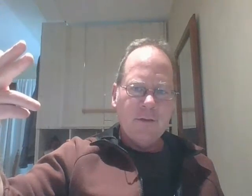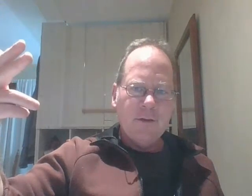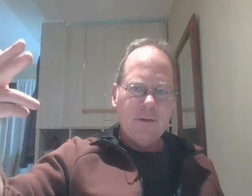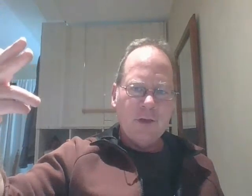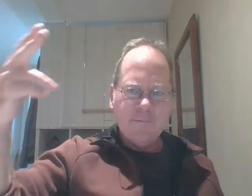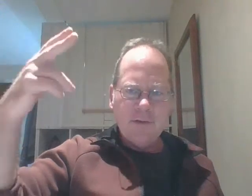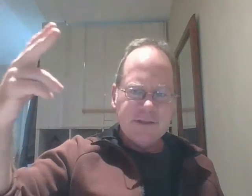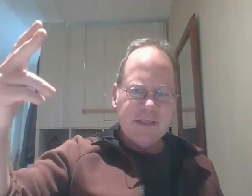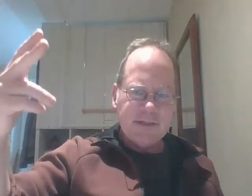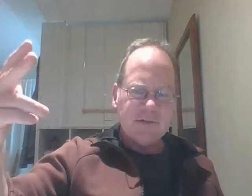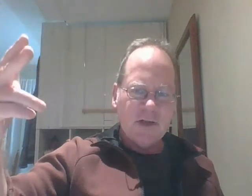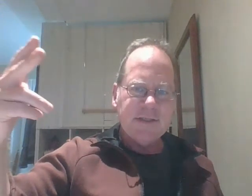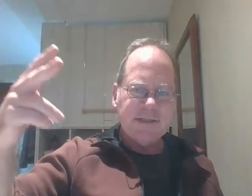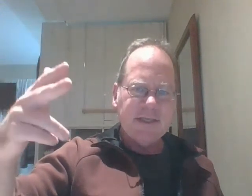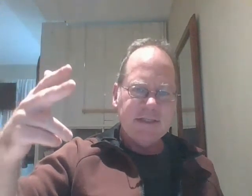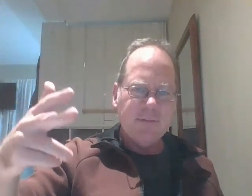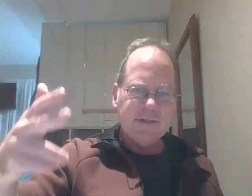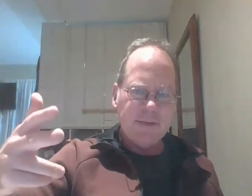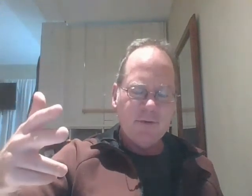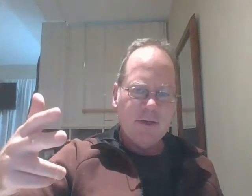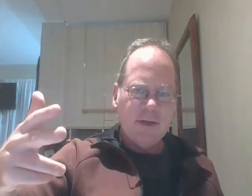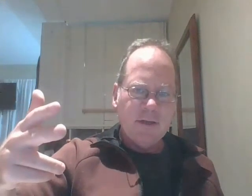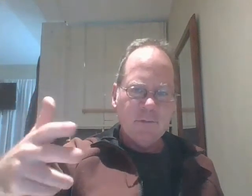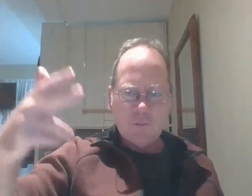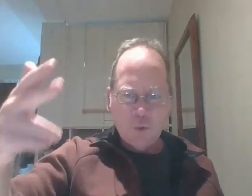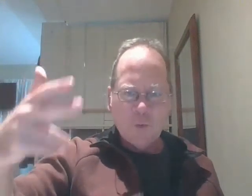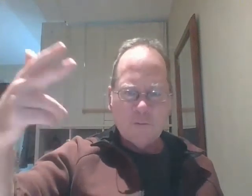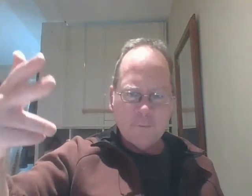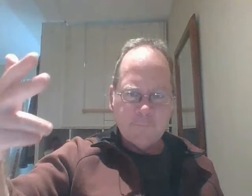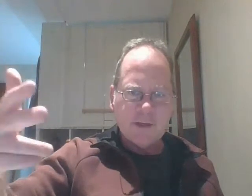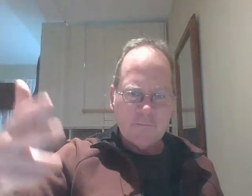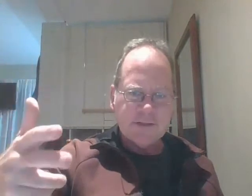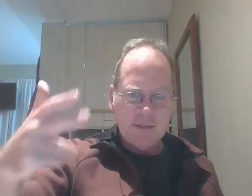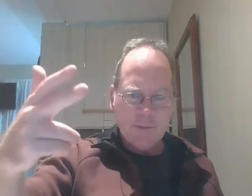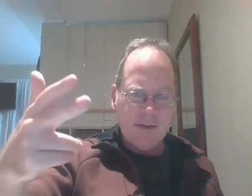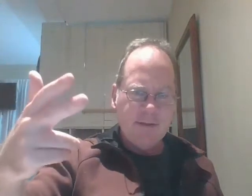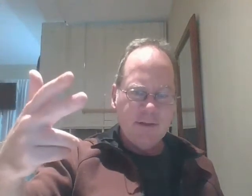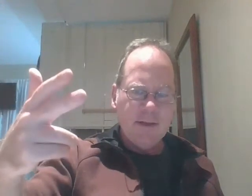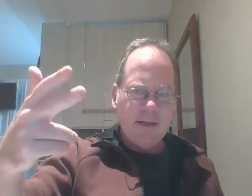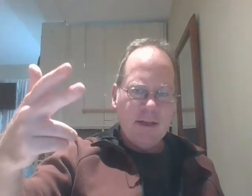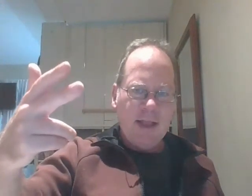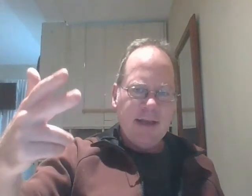you have all this cheap technology that's getting cheaper and cheaper so it's more and more affordable for governments to implement it and now